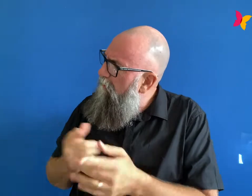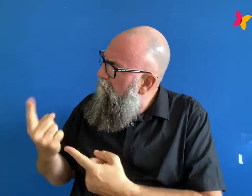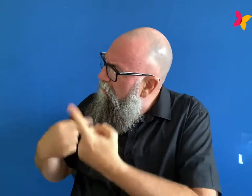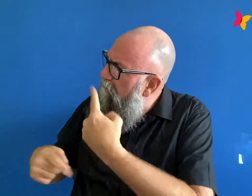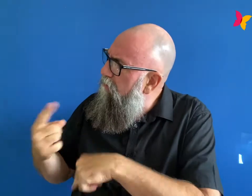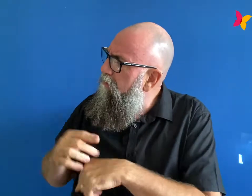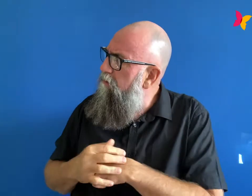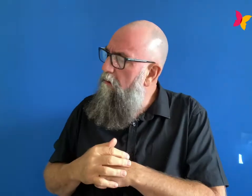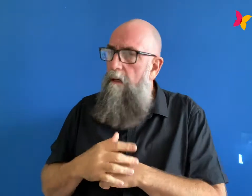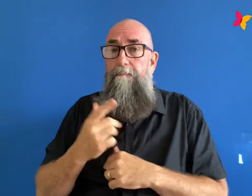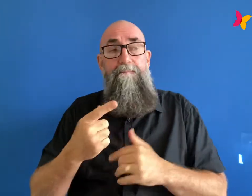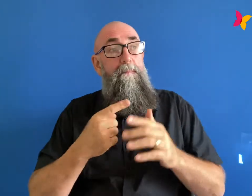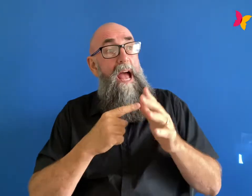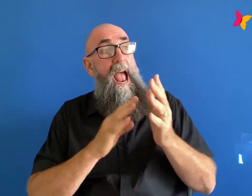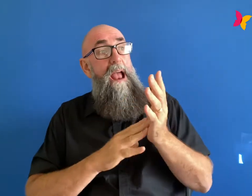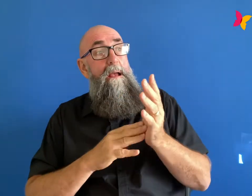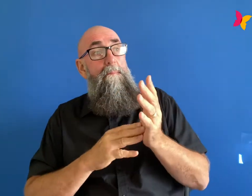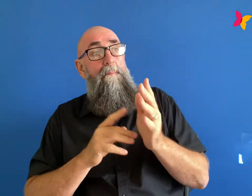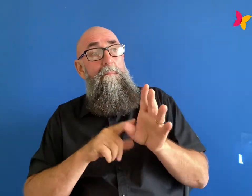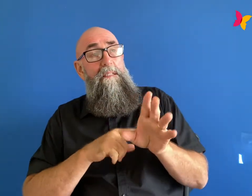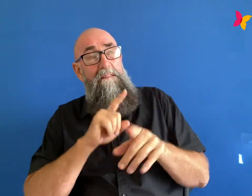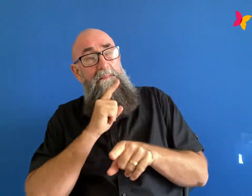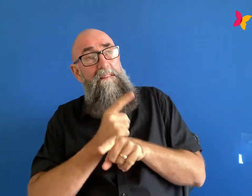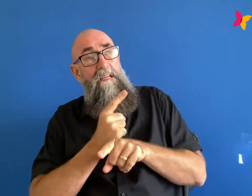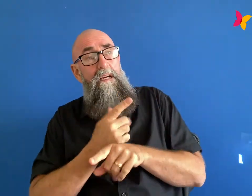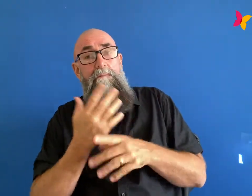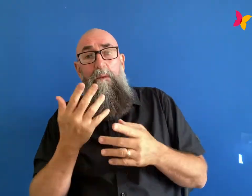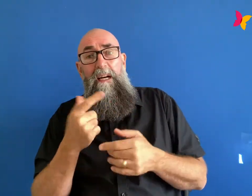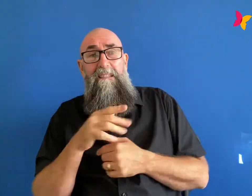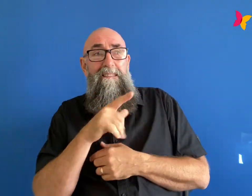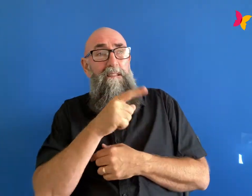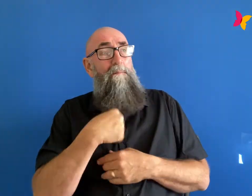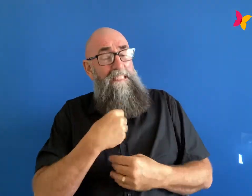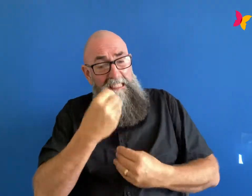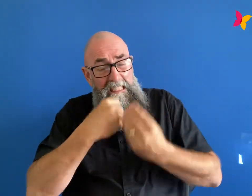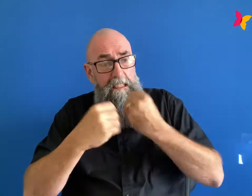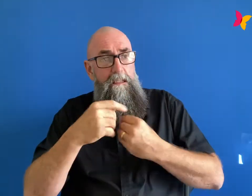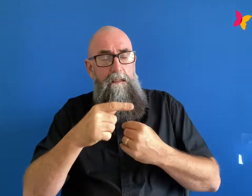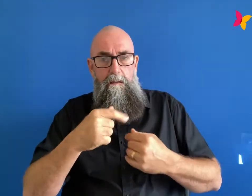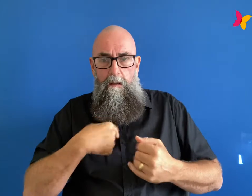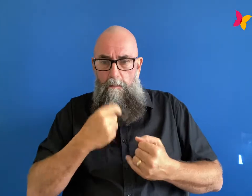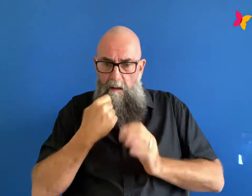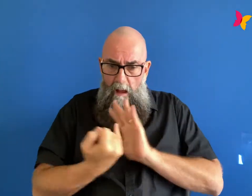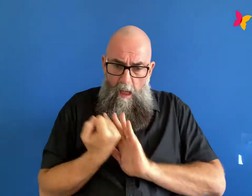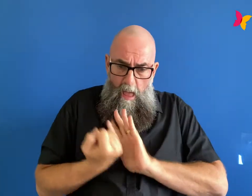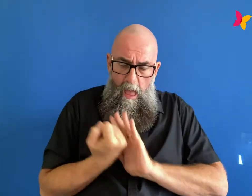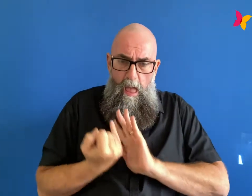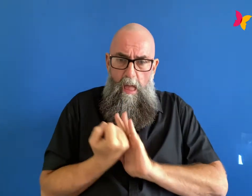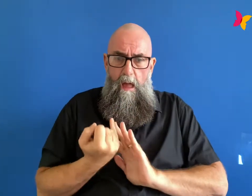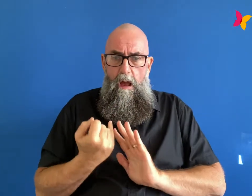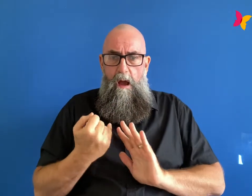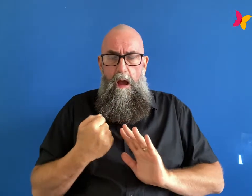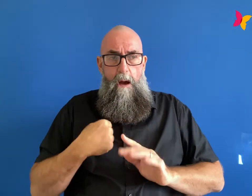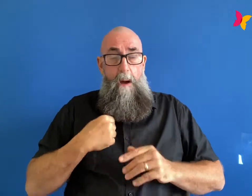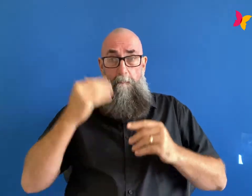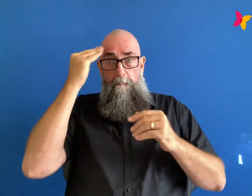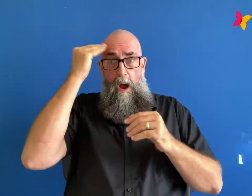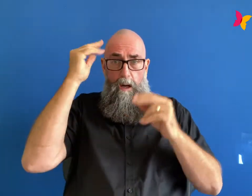around food and everything and that was because if you can change the narrative of how people are talking about you